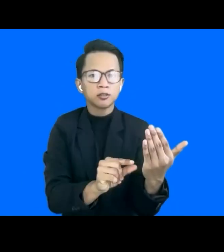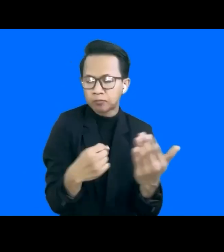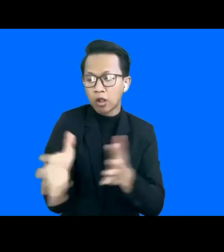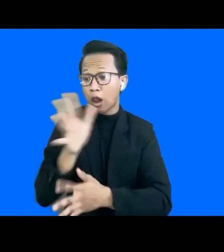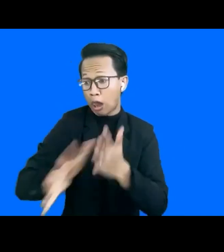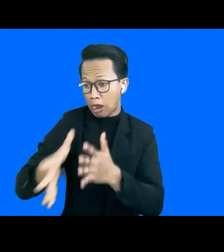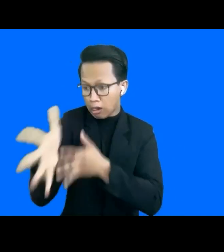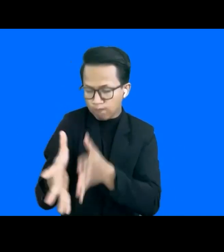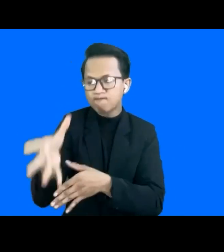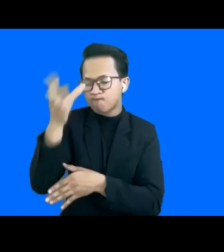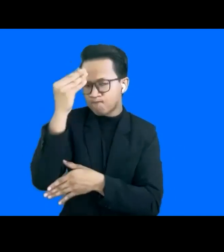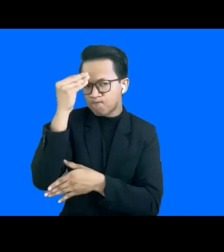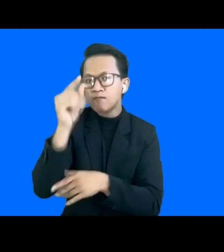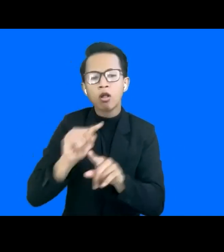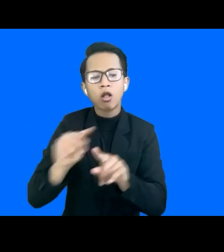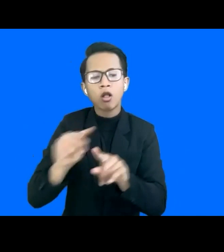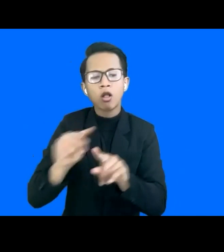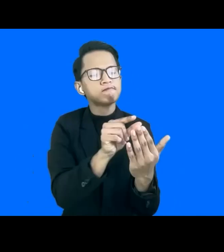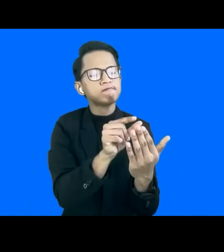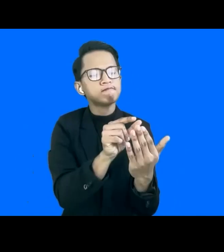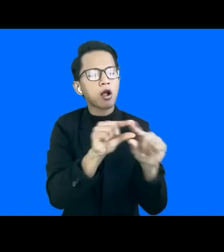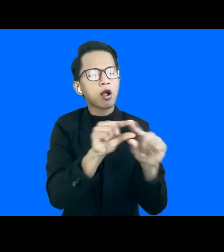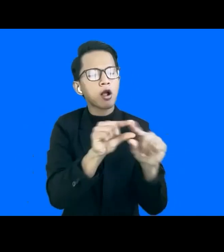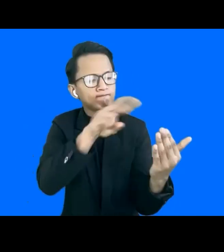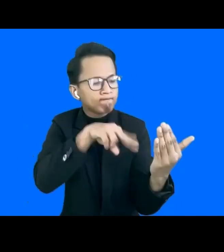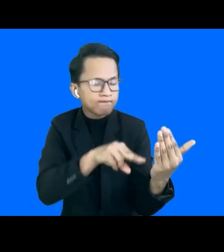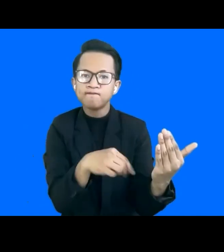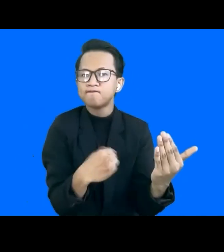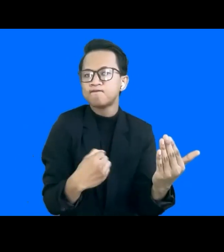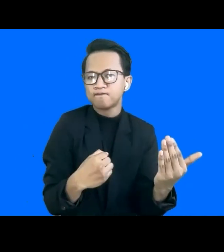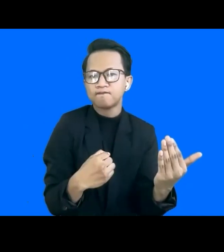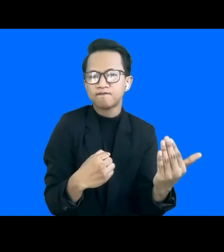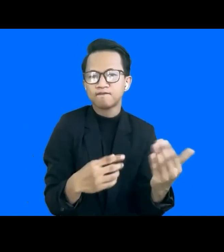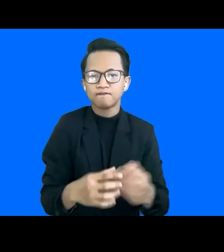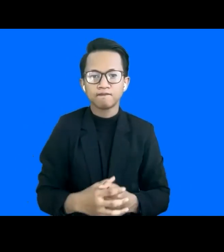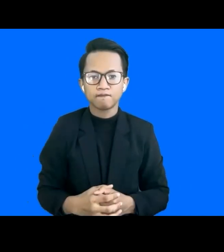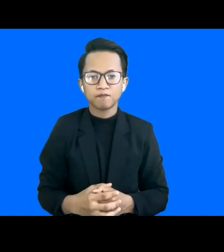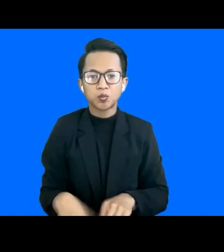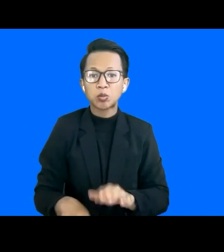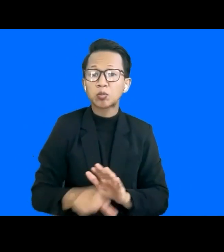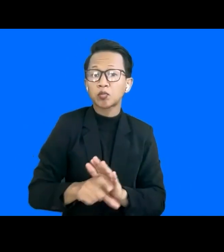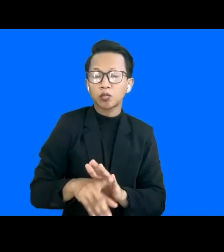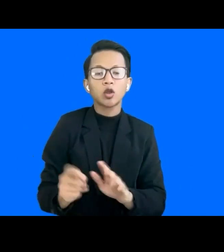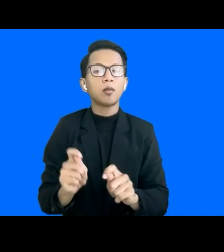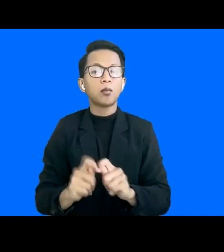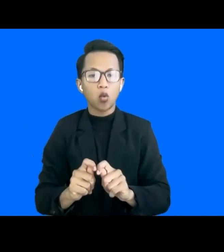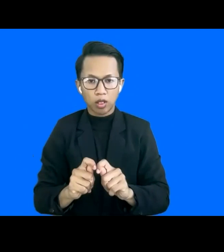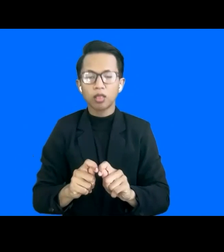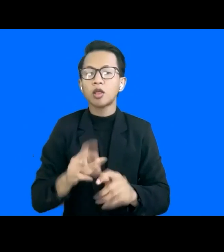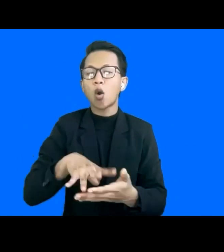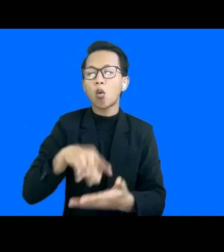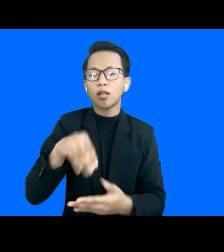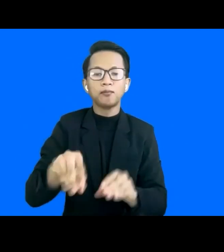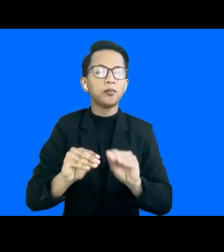understand that this type of limitation we can create like a learning tools for them and